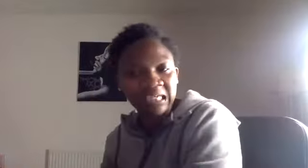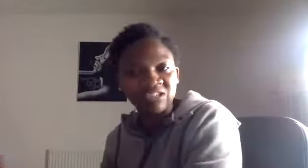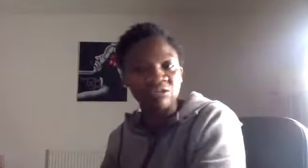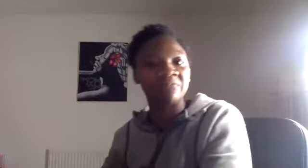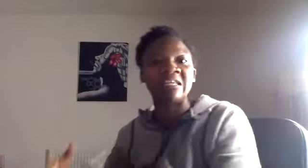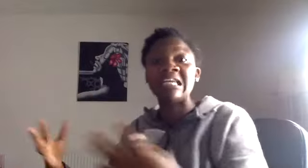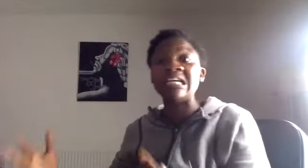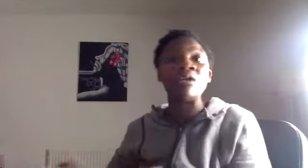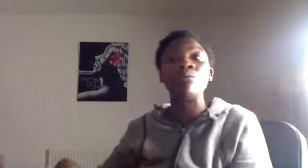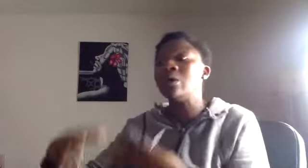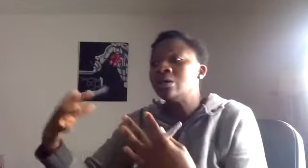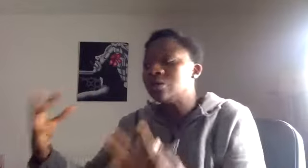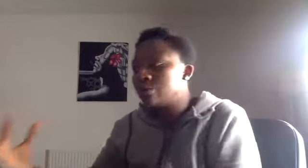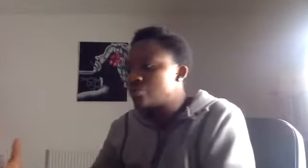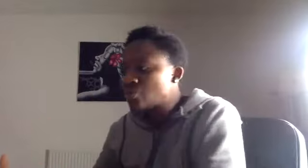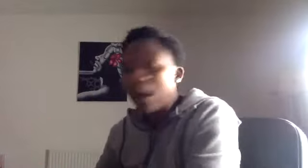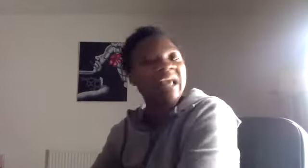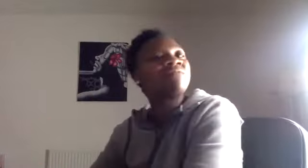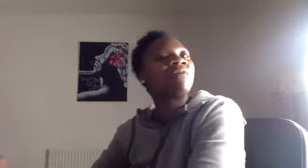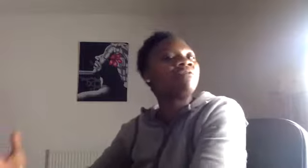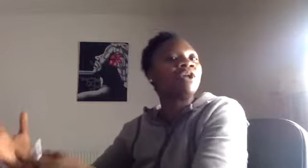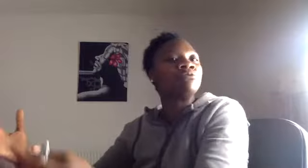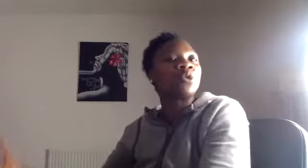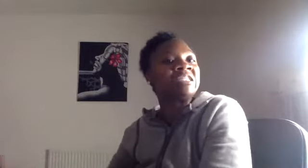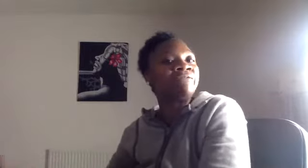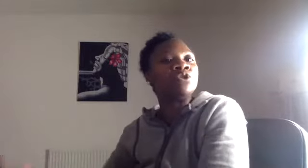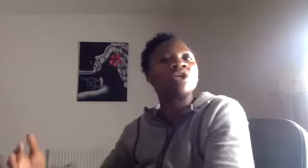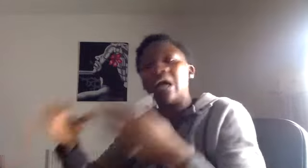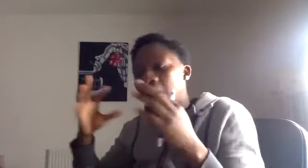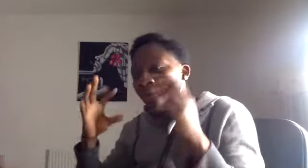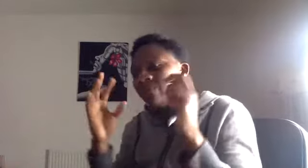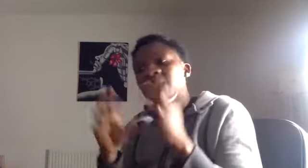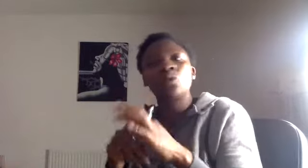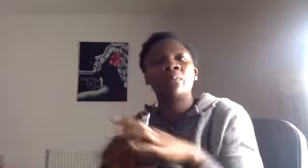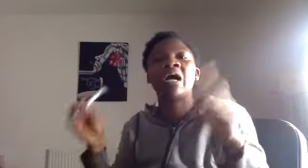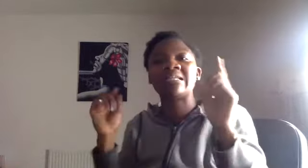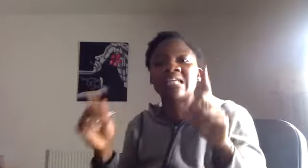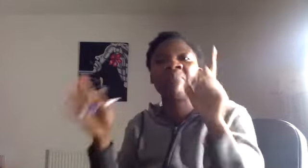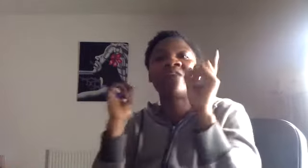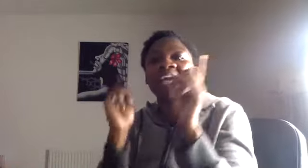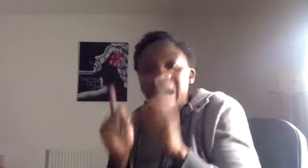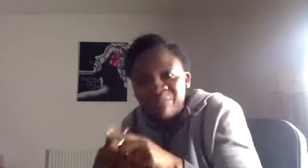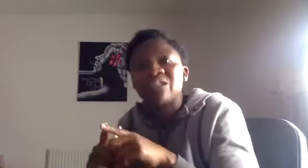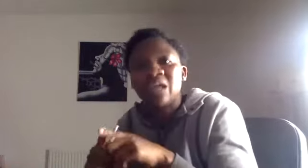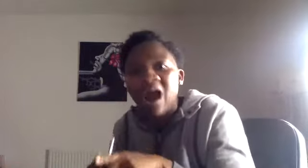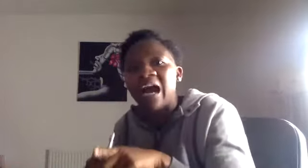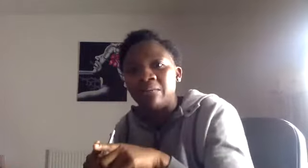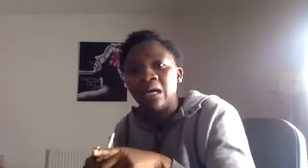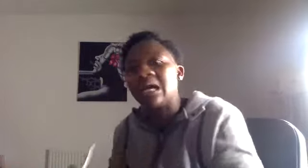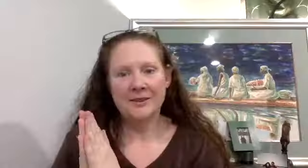injury of the knee or, you know, swelling of, you know, joint effusion, I would be able to apply the same thing every time and